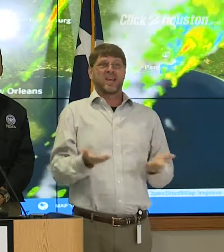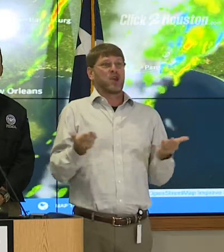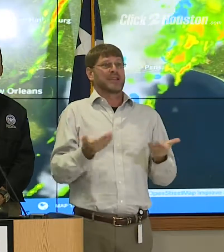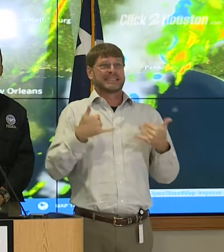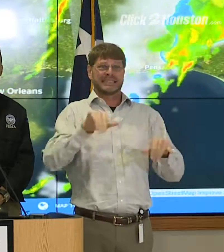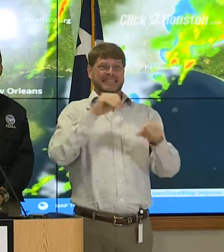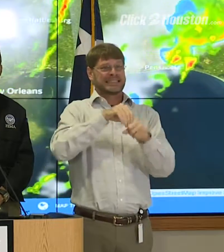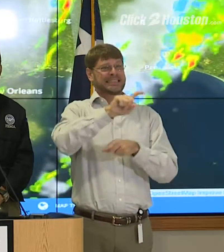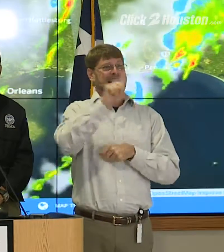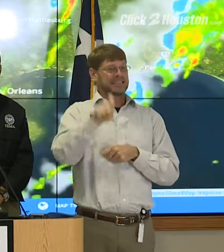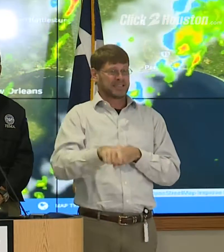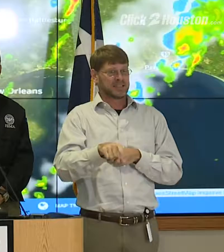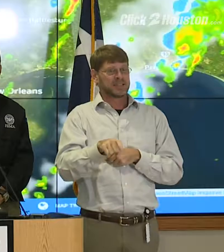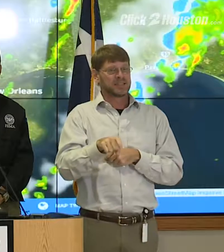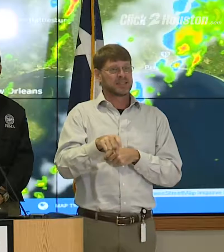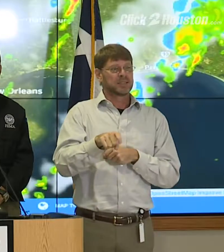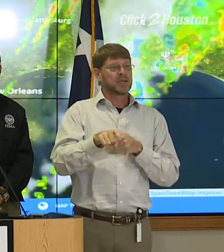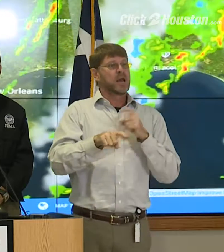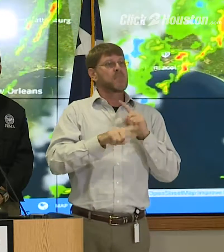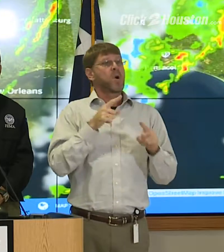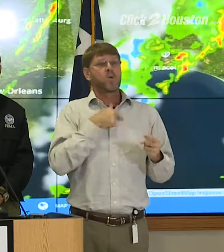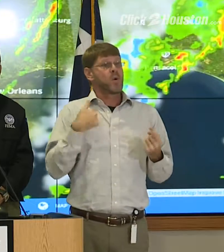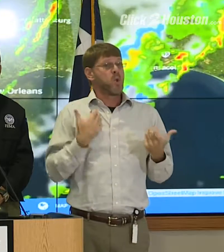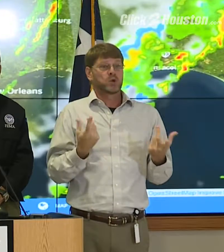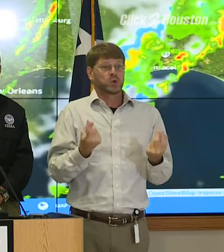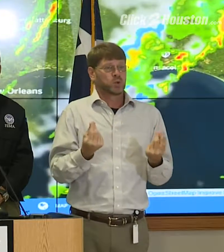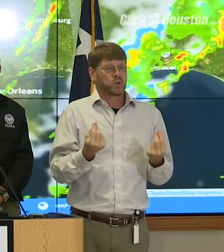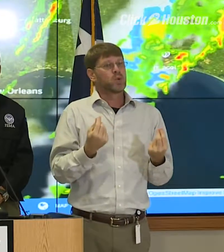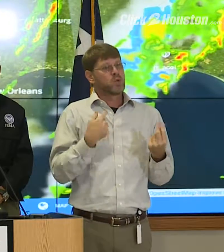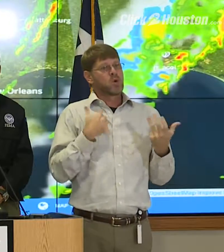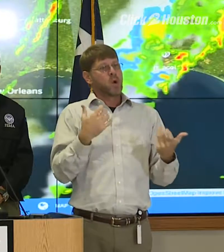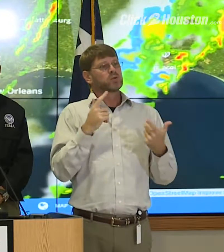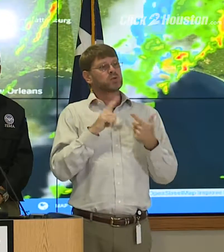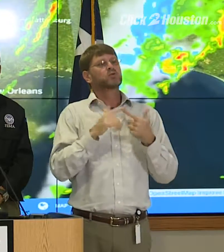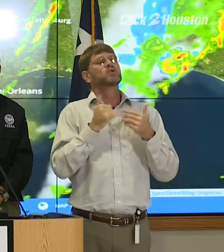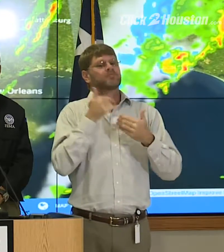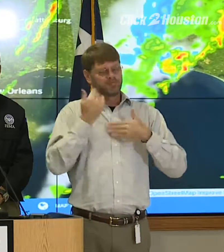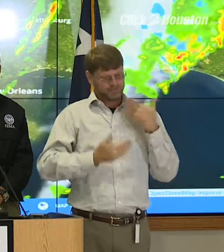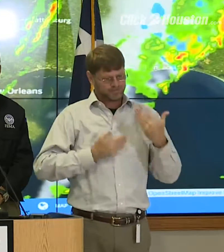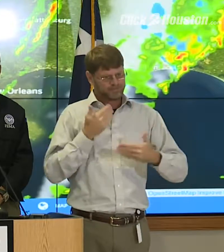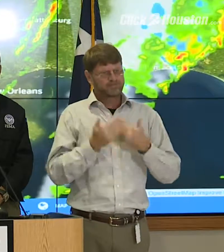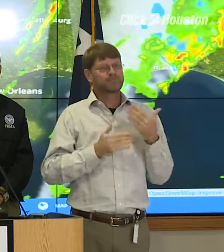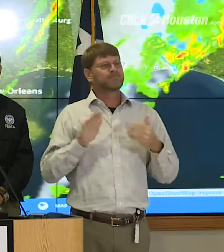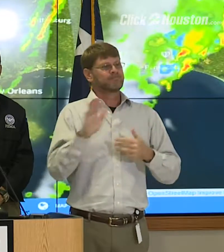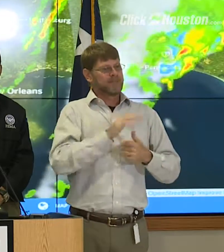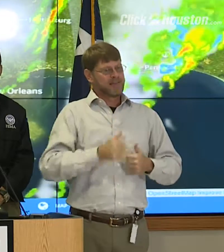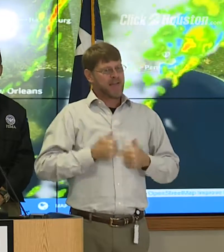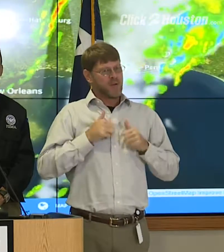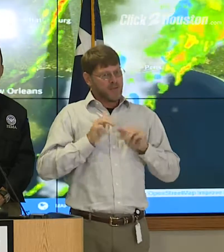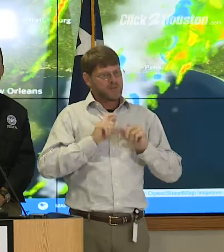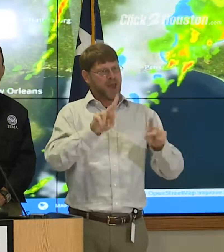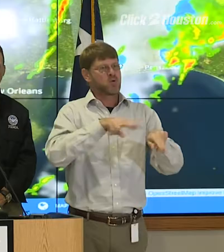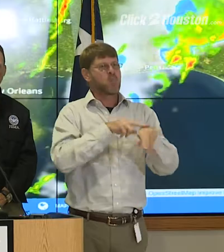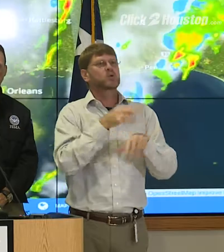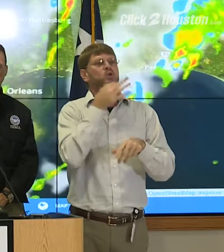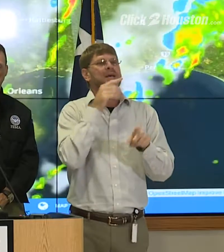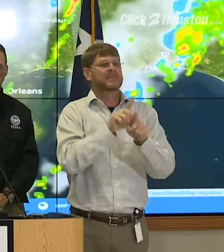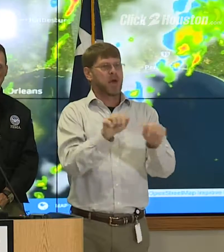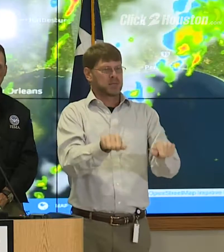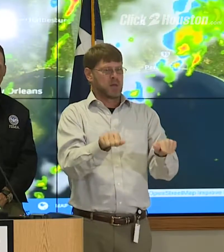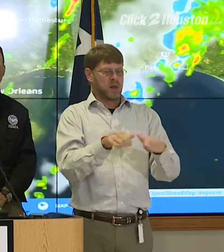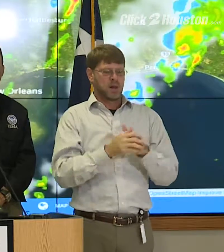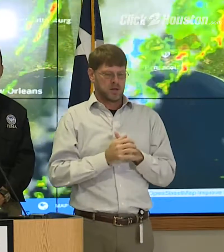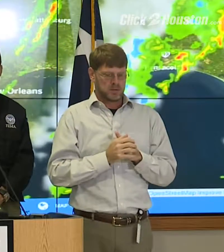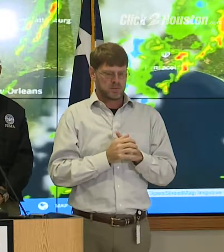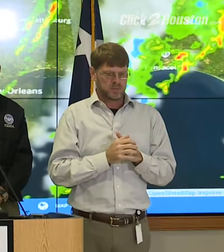still in Texas. But what we want to do here is get on about people's lives as soon as possible. I